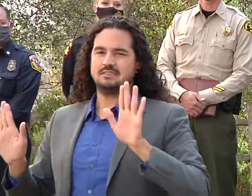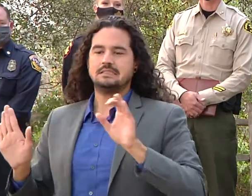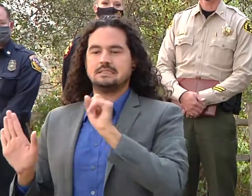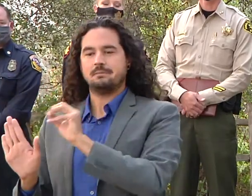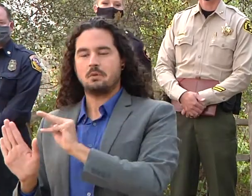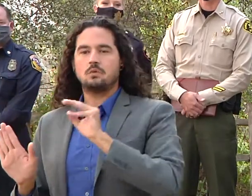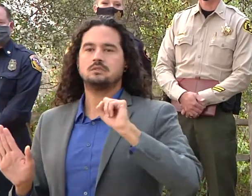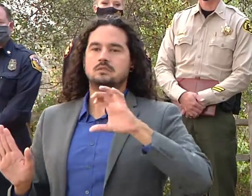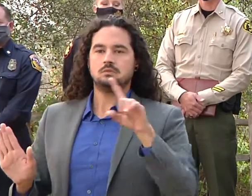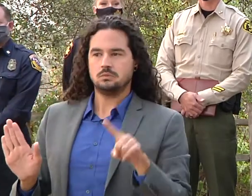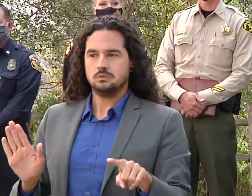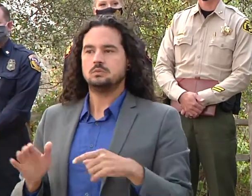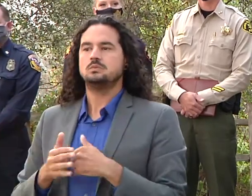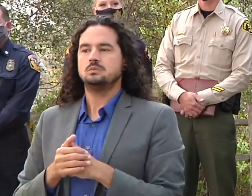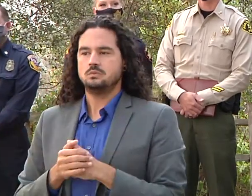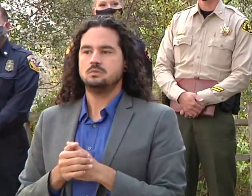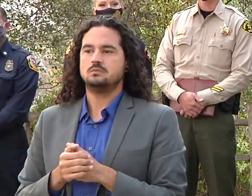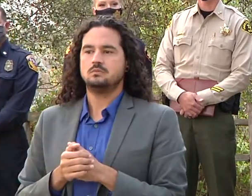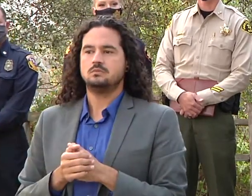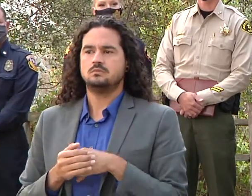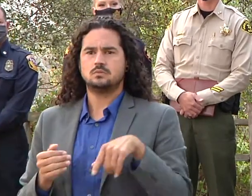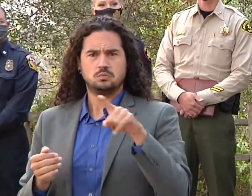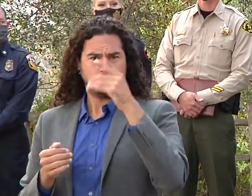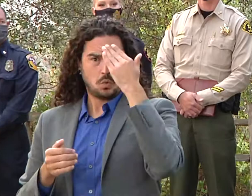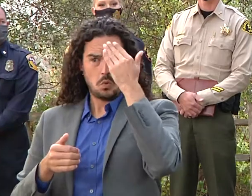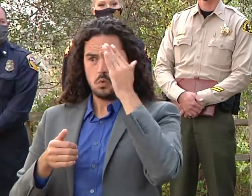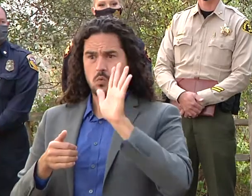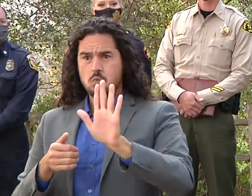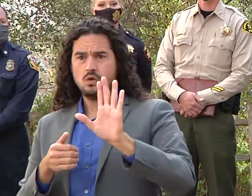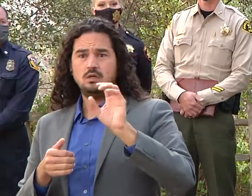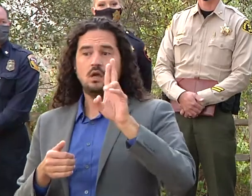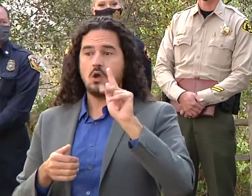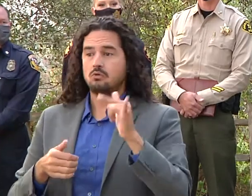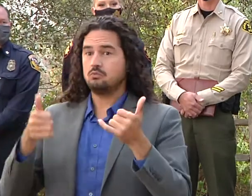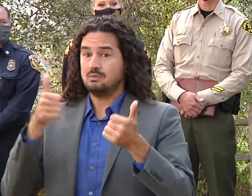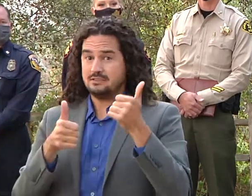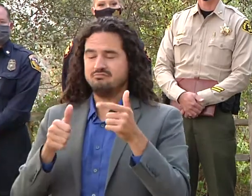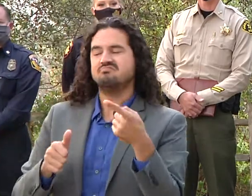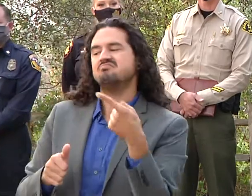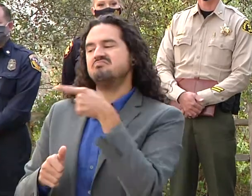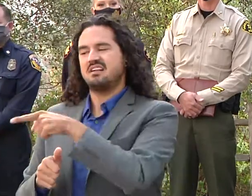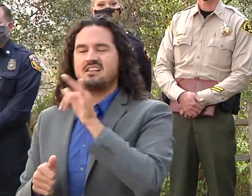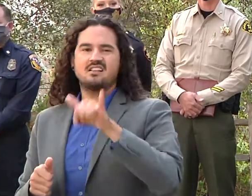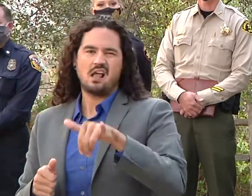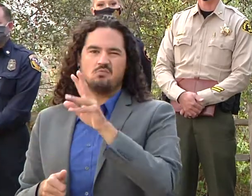making sure everybody knows where to go to get the latest information with that we're happy to answer any questions